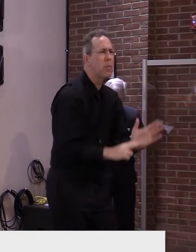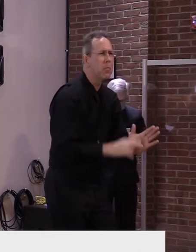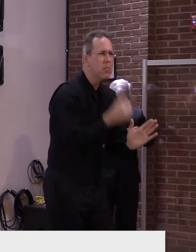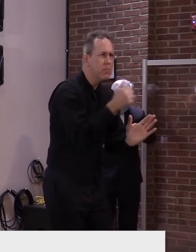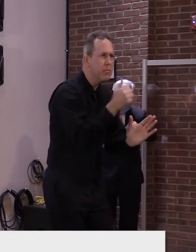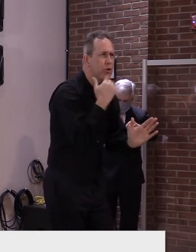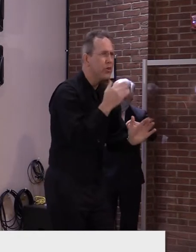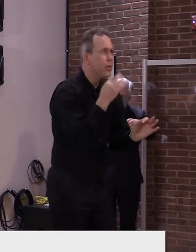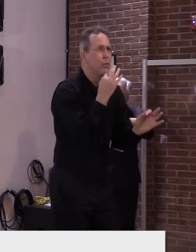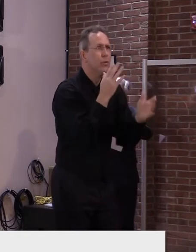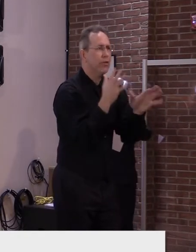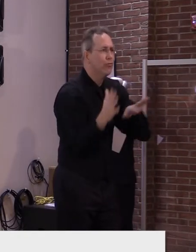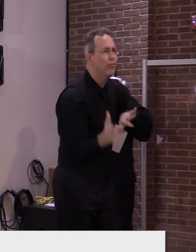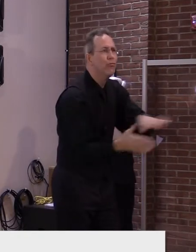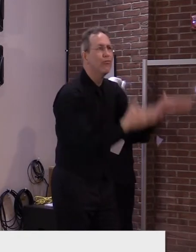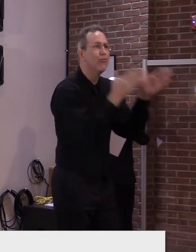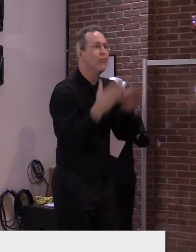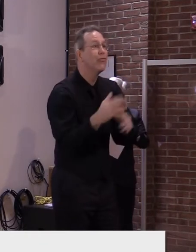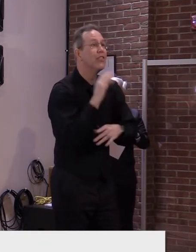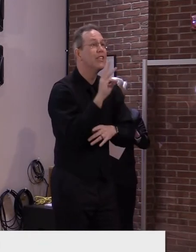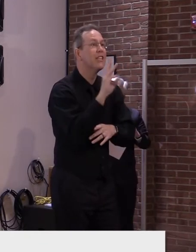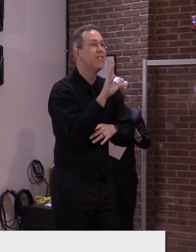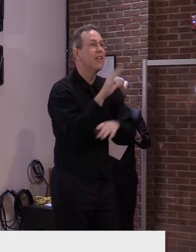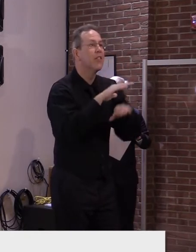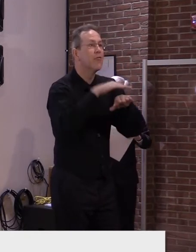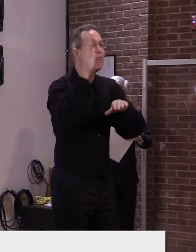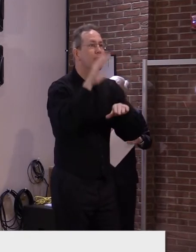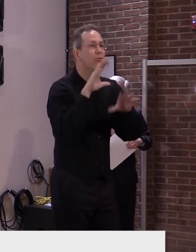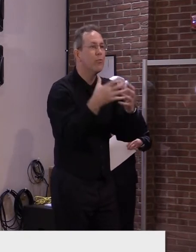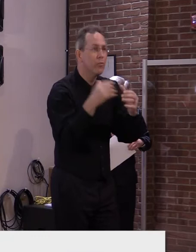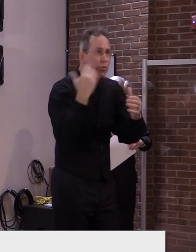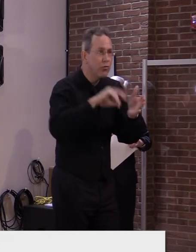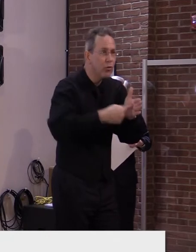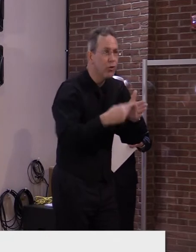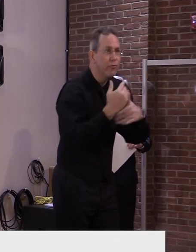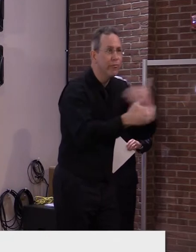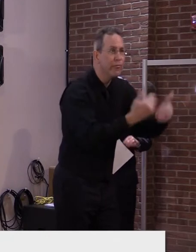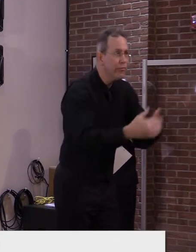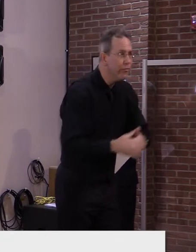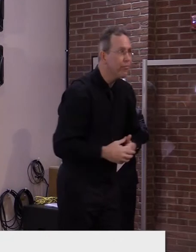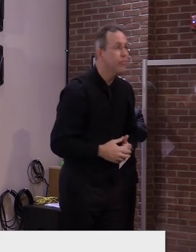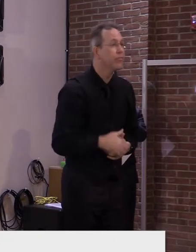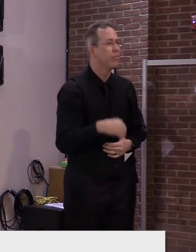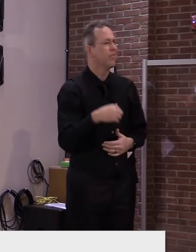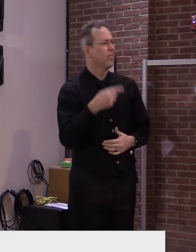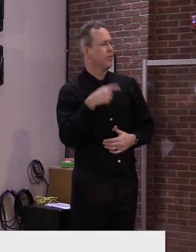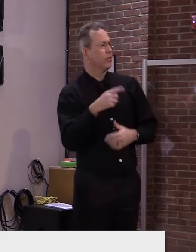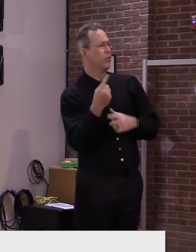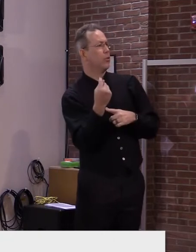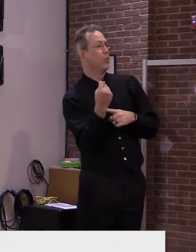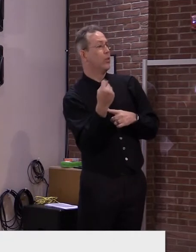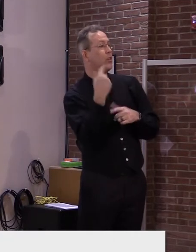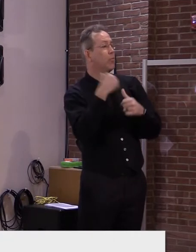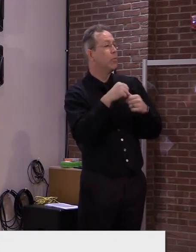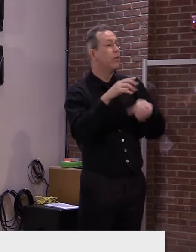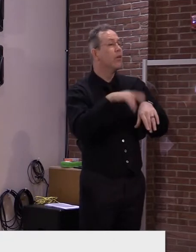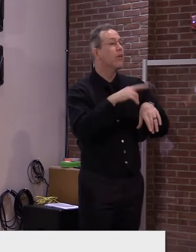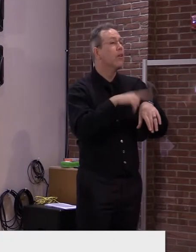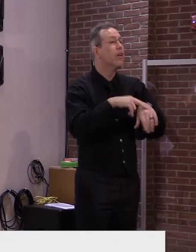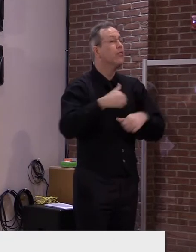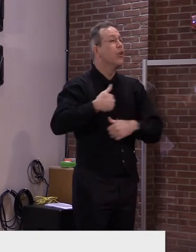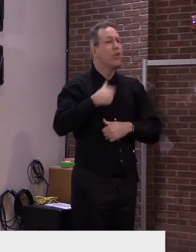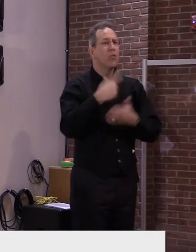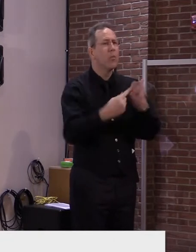Next, I was asked Tuesday about the status of the Vermont National Guard deployment to Washington, D.C.